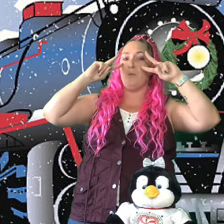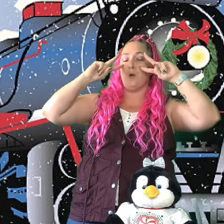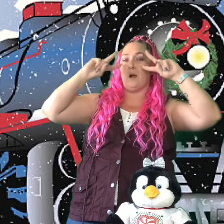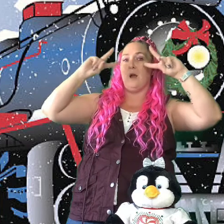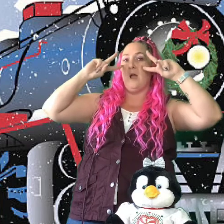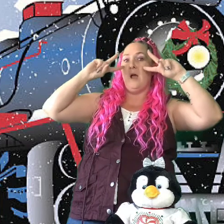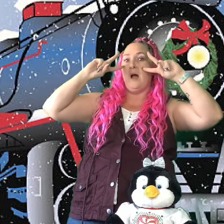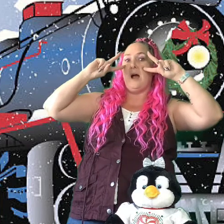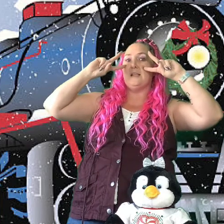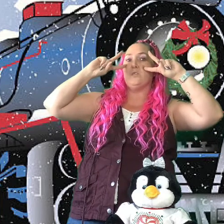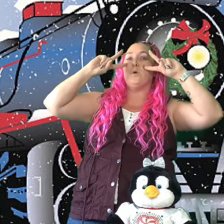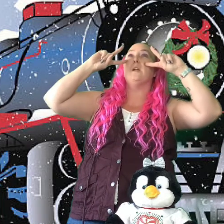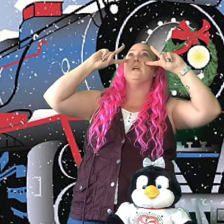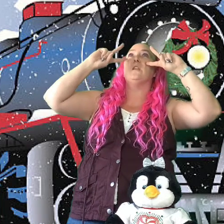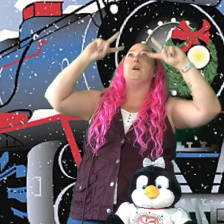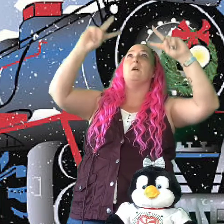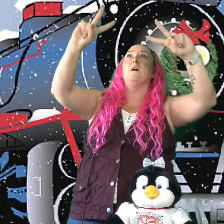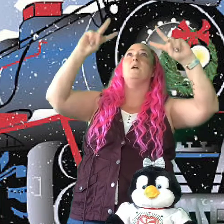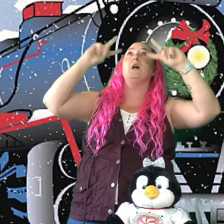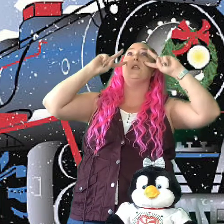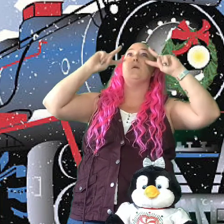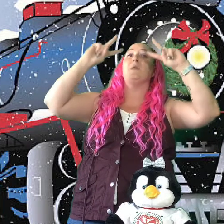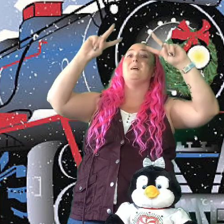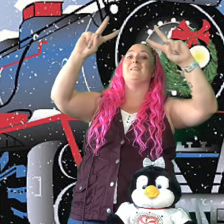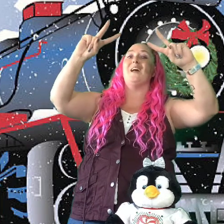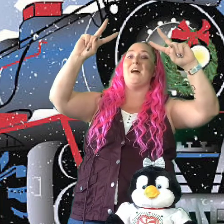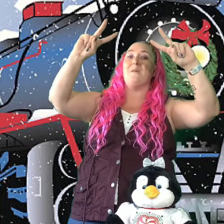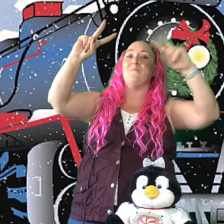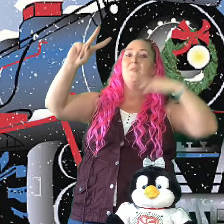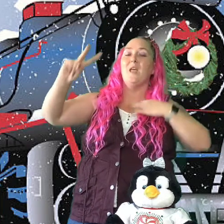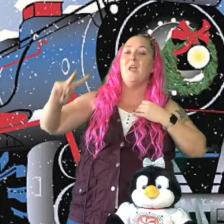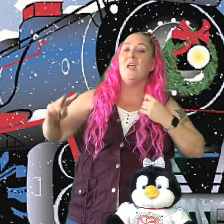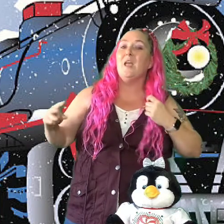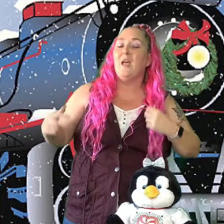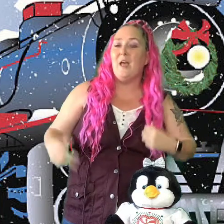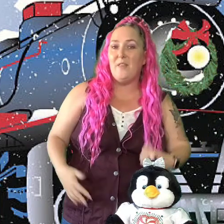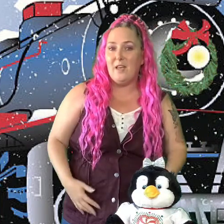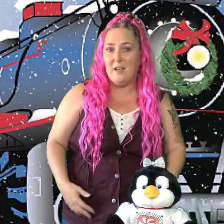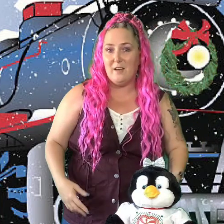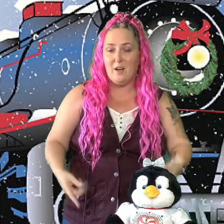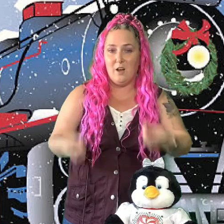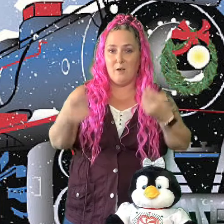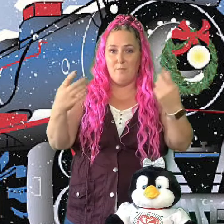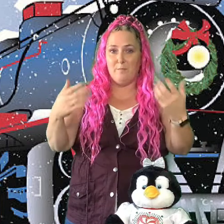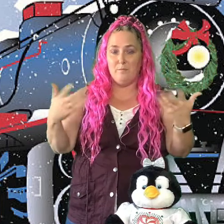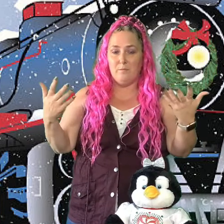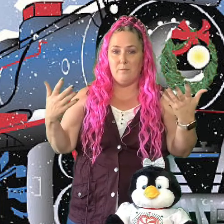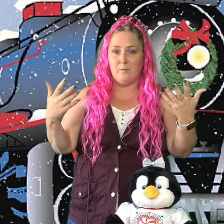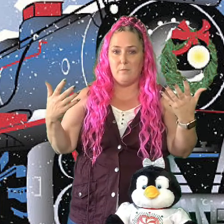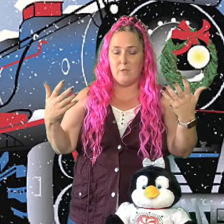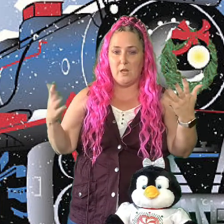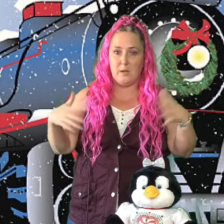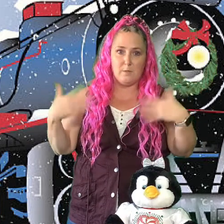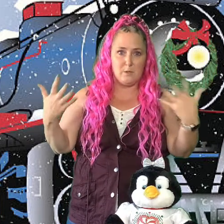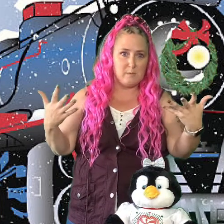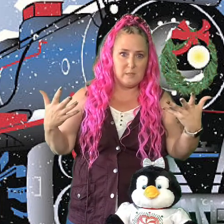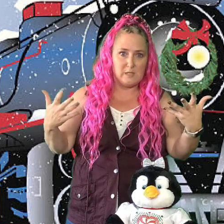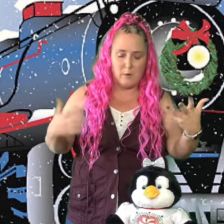put our eyes toward it and look gonna be on time. And then here comes the Christmas Express.